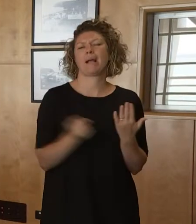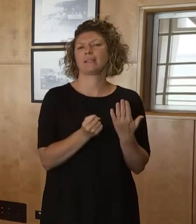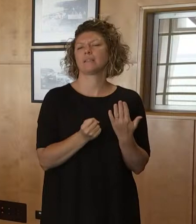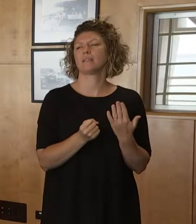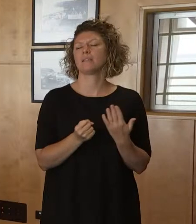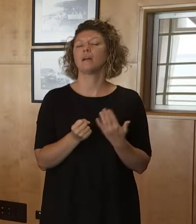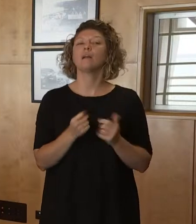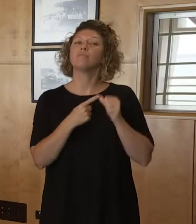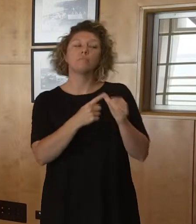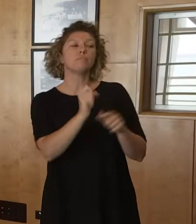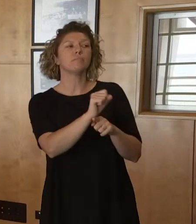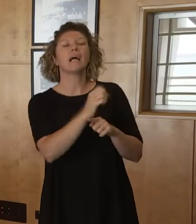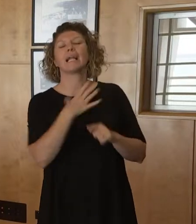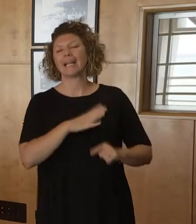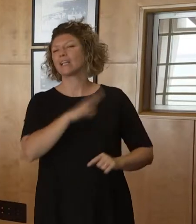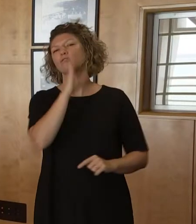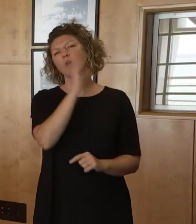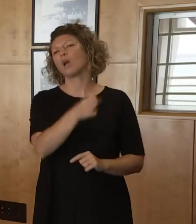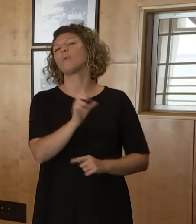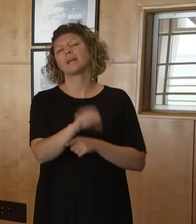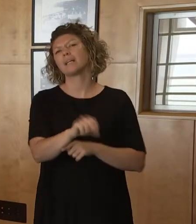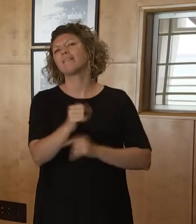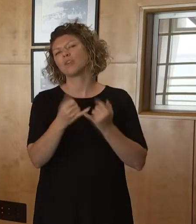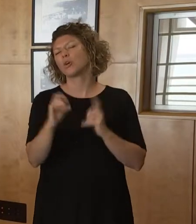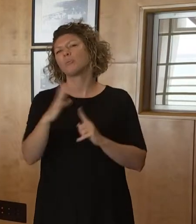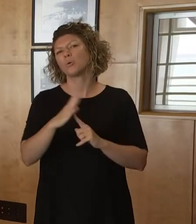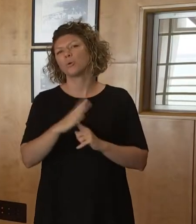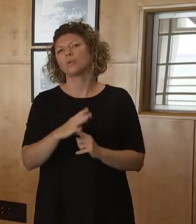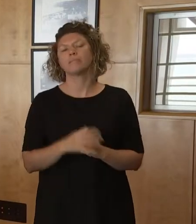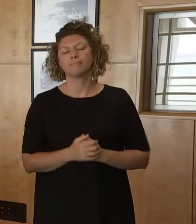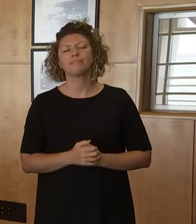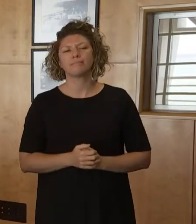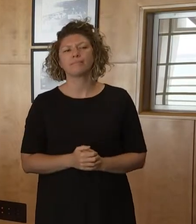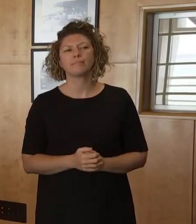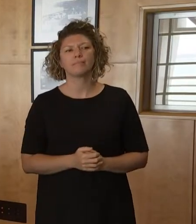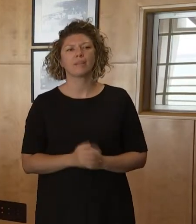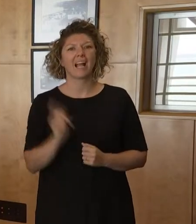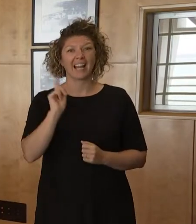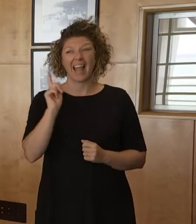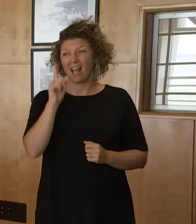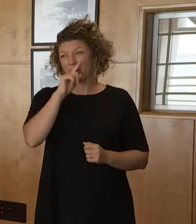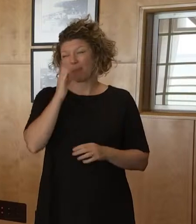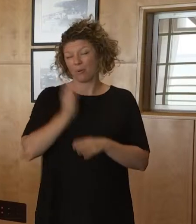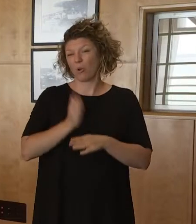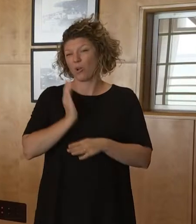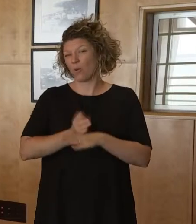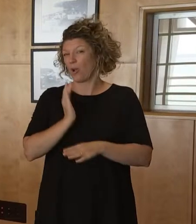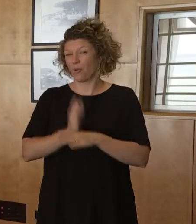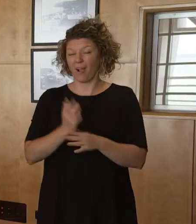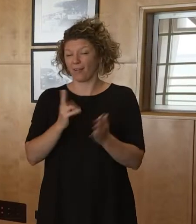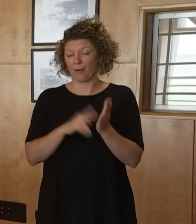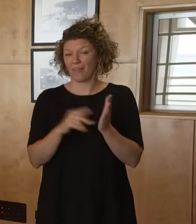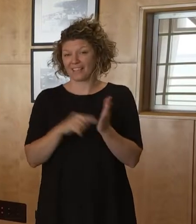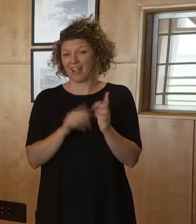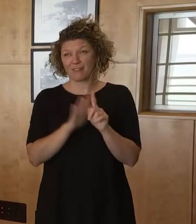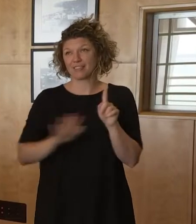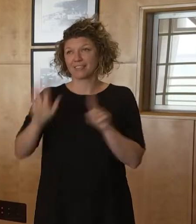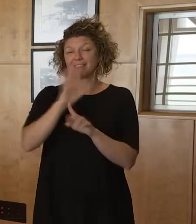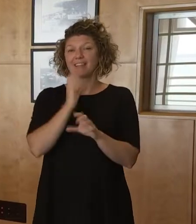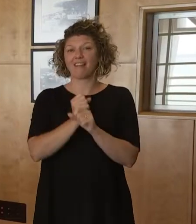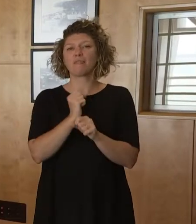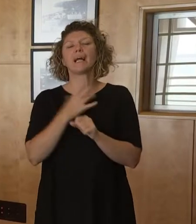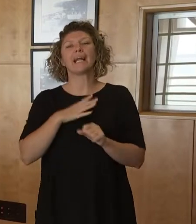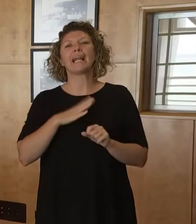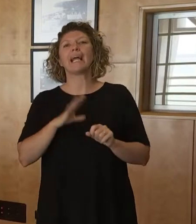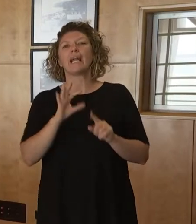of uploading that test as soon as possible. Of course, we've got people working around the clock extremely hard across the Territory. But we just need to